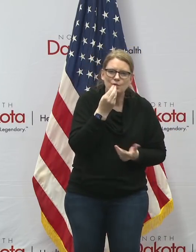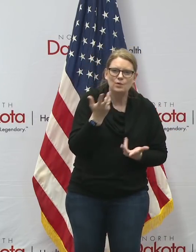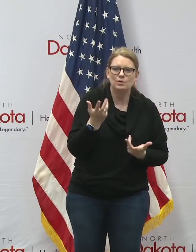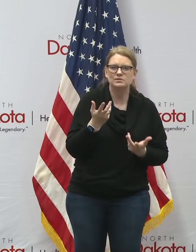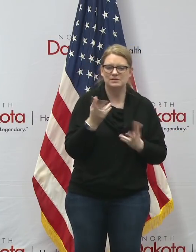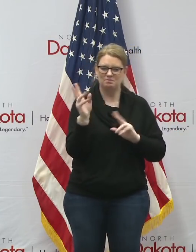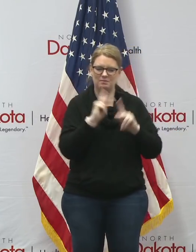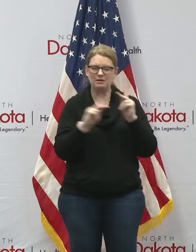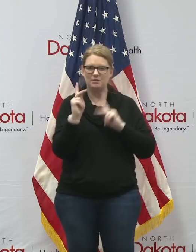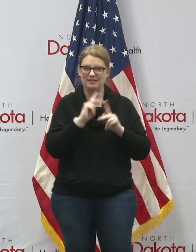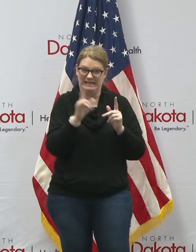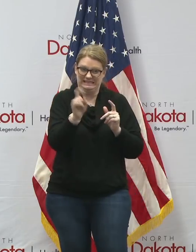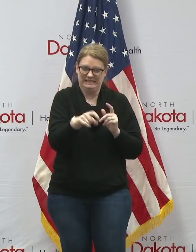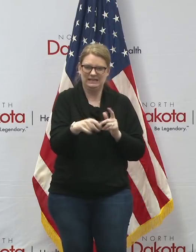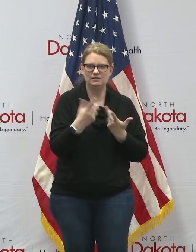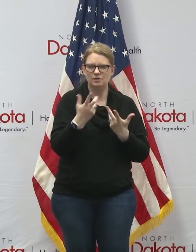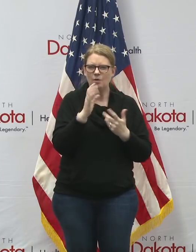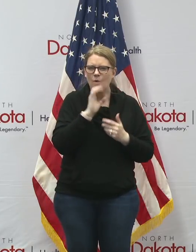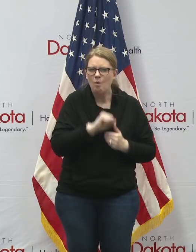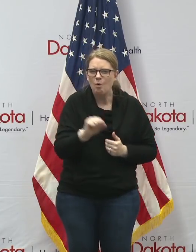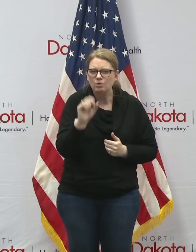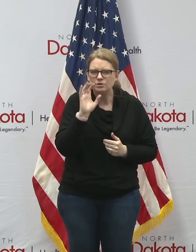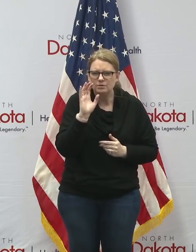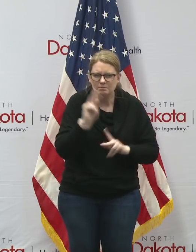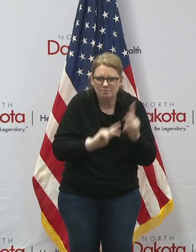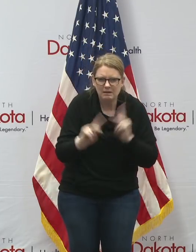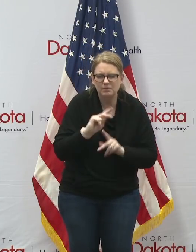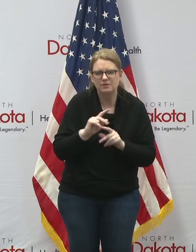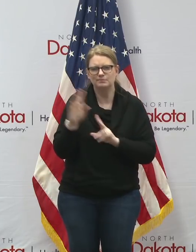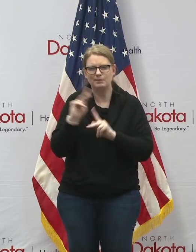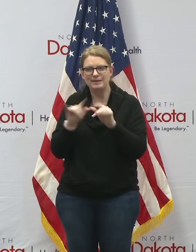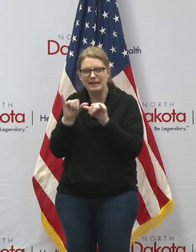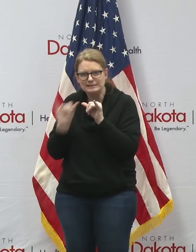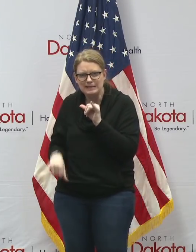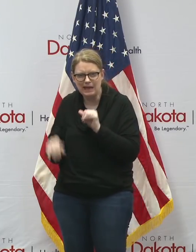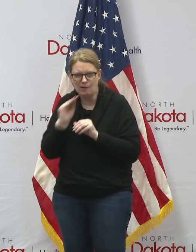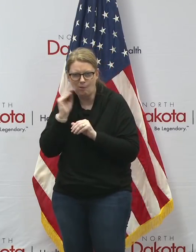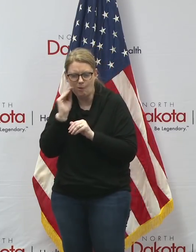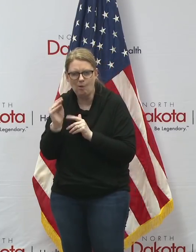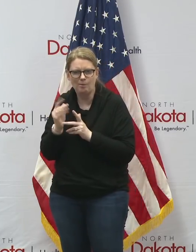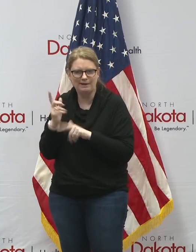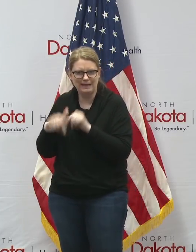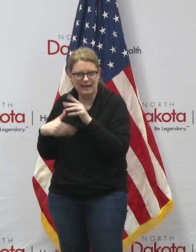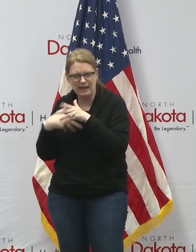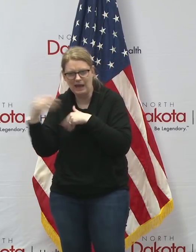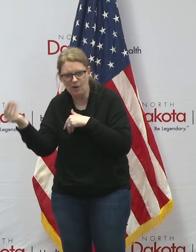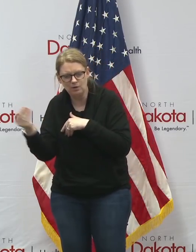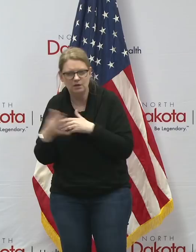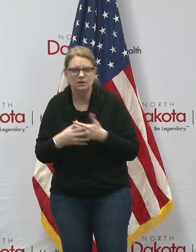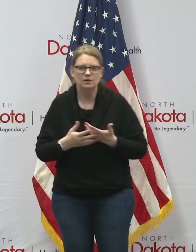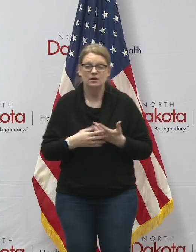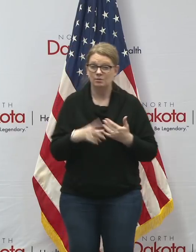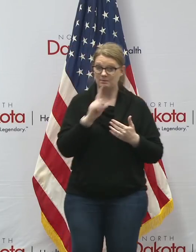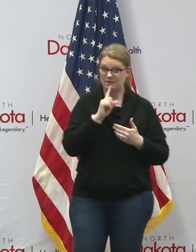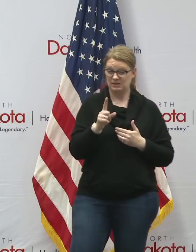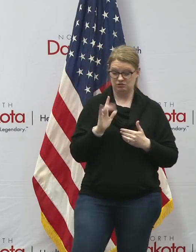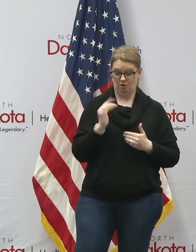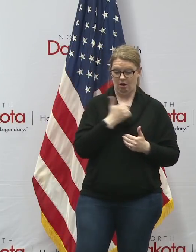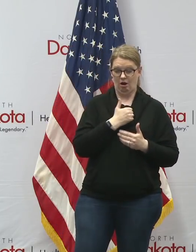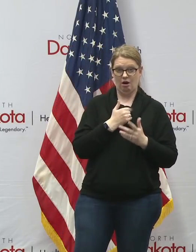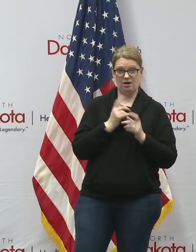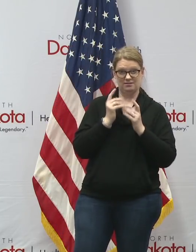vulnerable citizens especially elderly and shut-ins we are in touch with other funders in north dakota to ensure that our grants